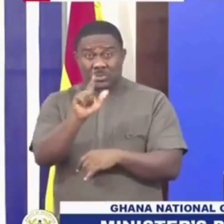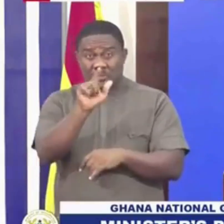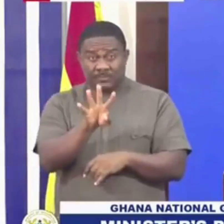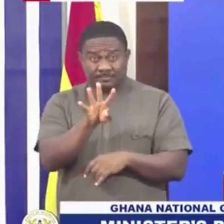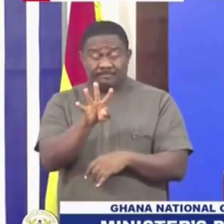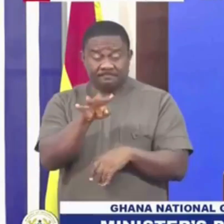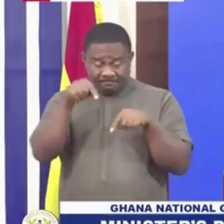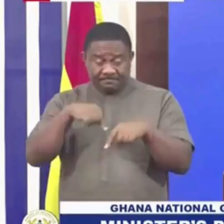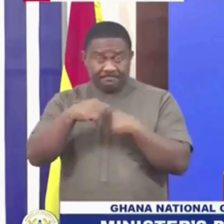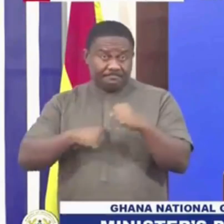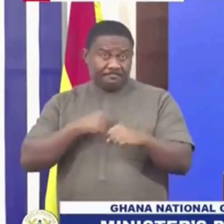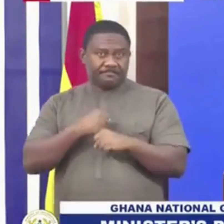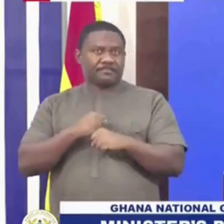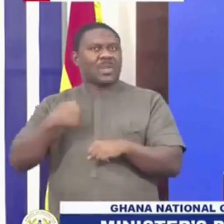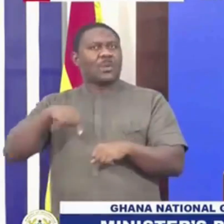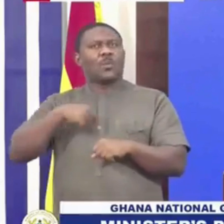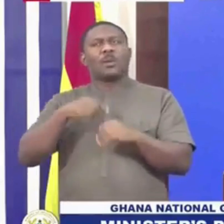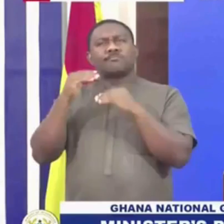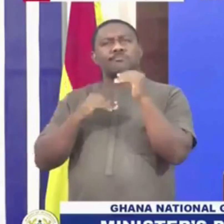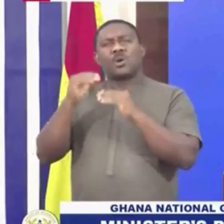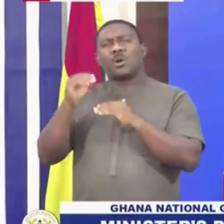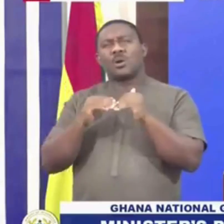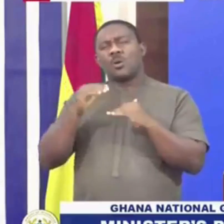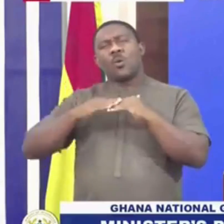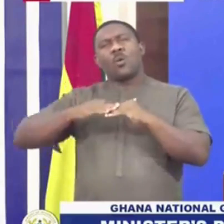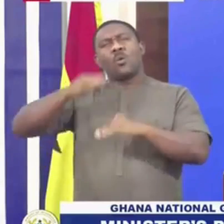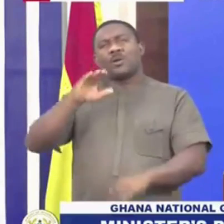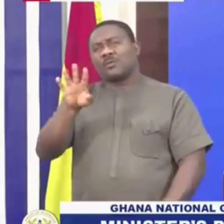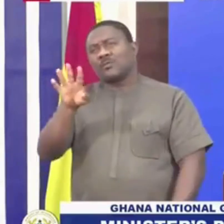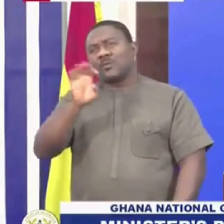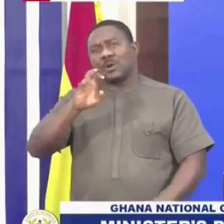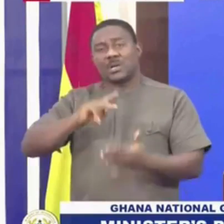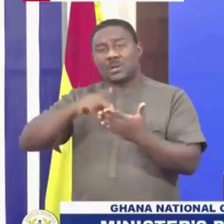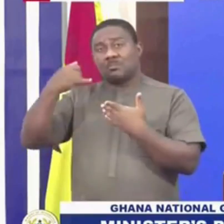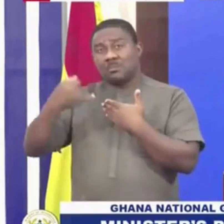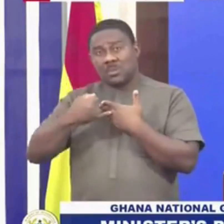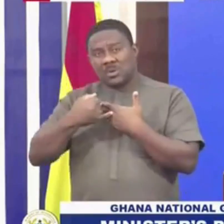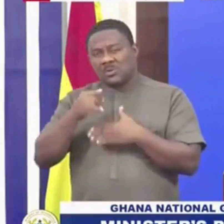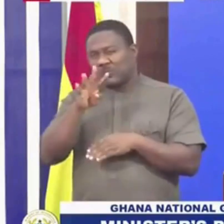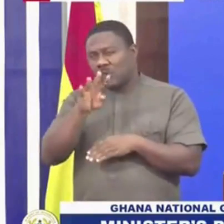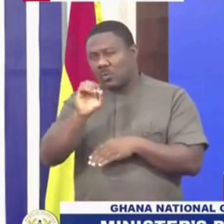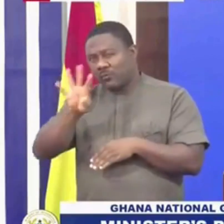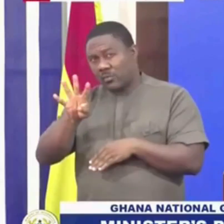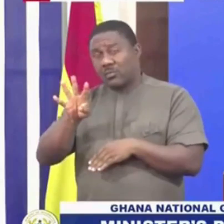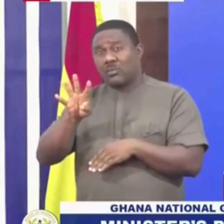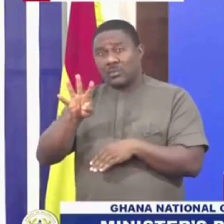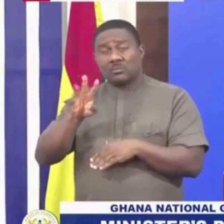2024, we have completed 400, over 400 projects. It's only about 404 projects.